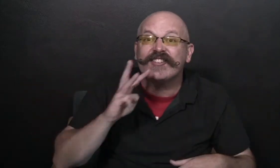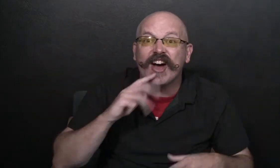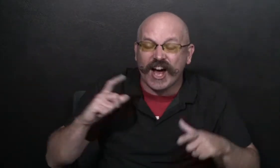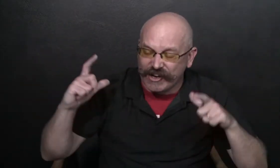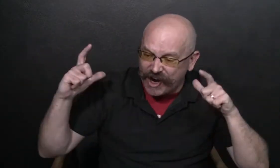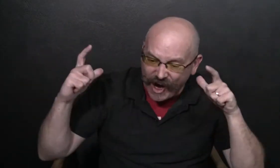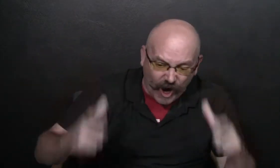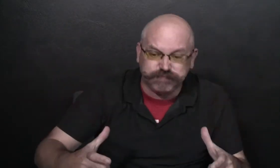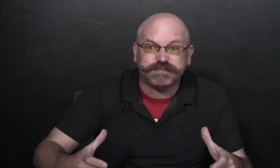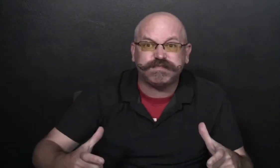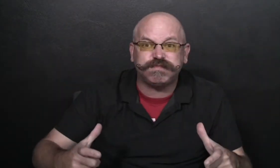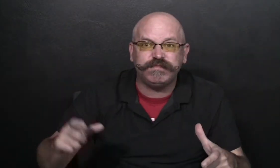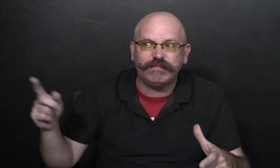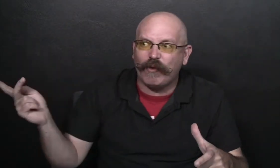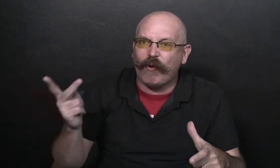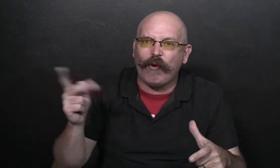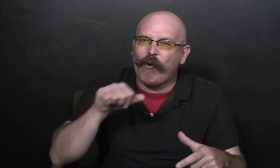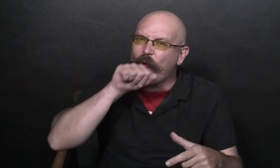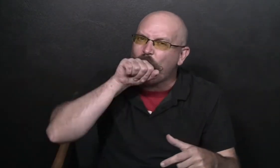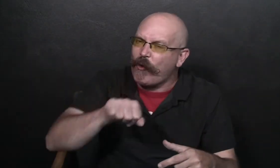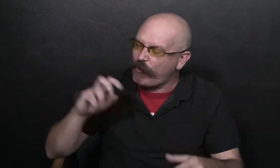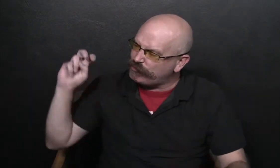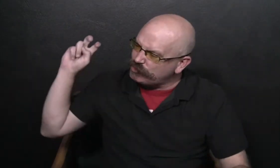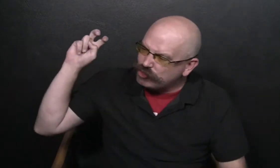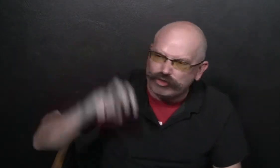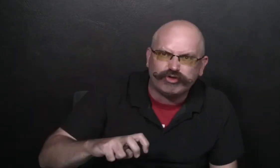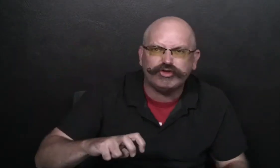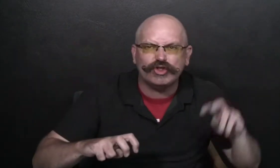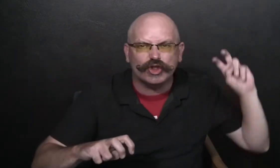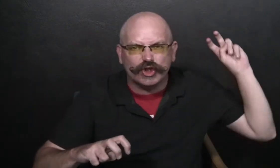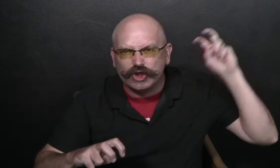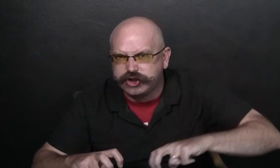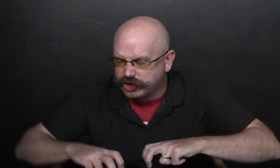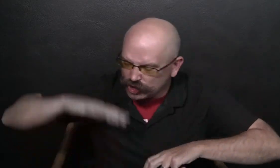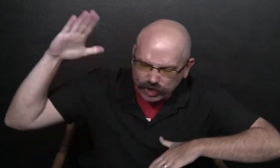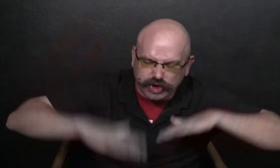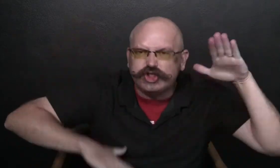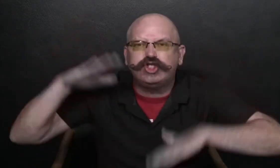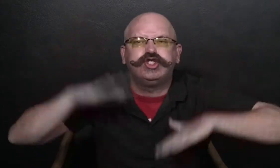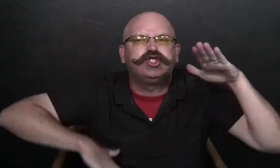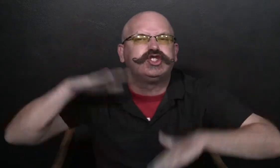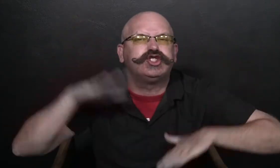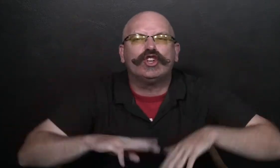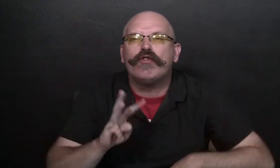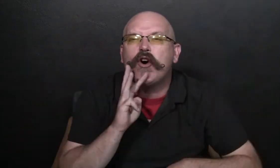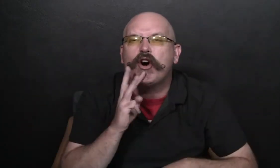And when it rains, they love to go puddle stomping.